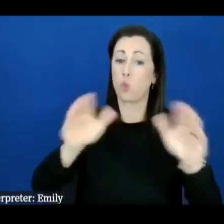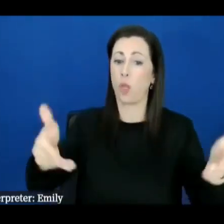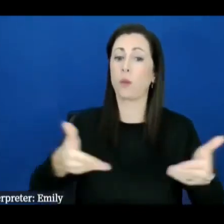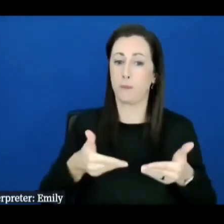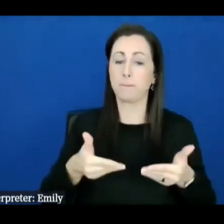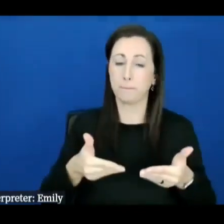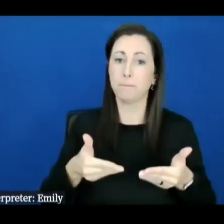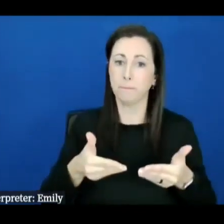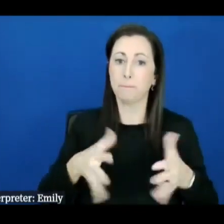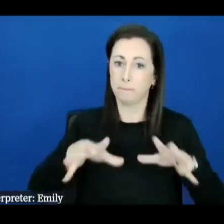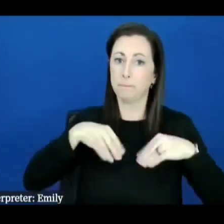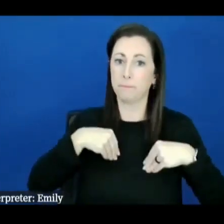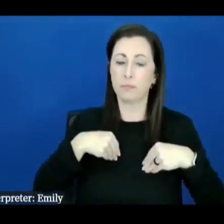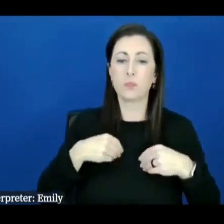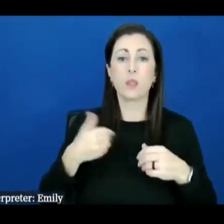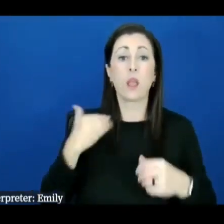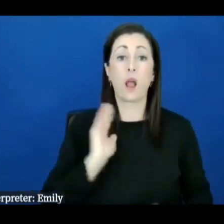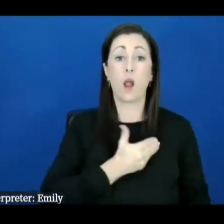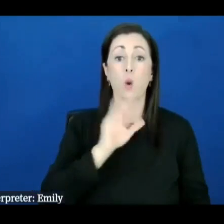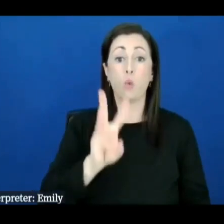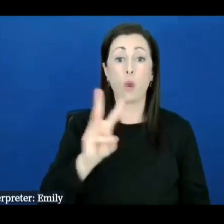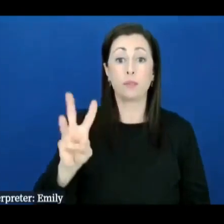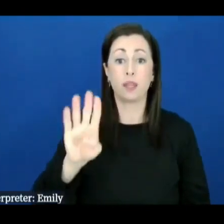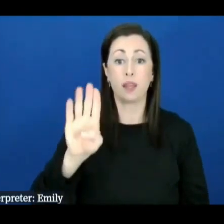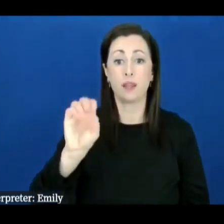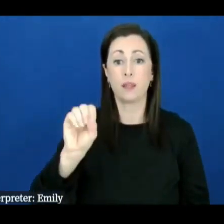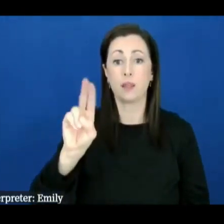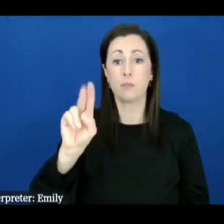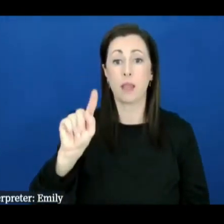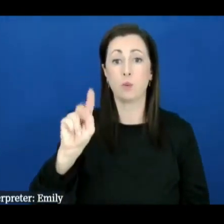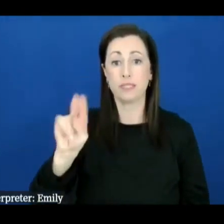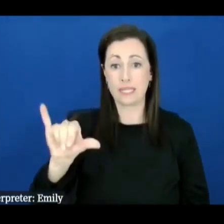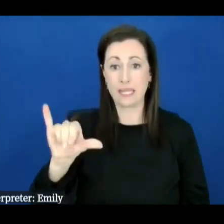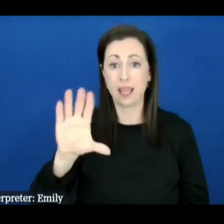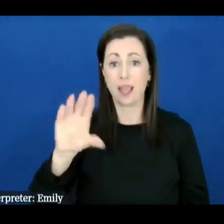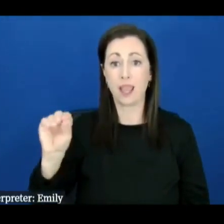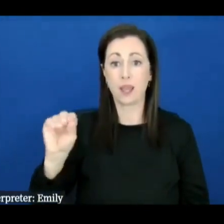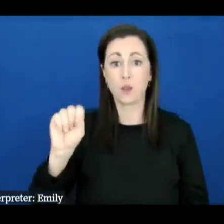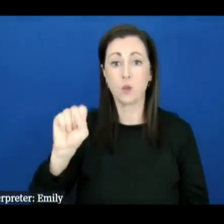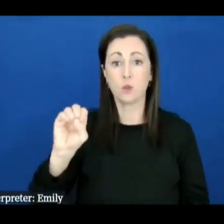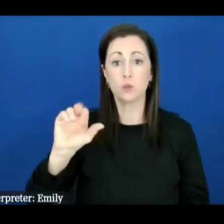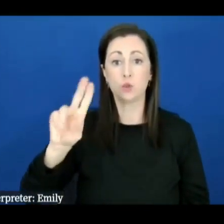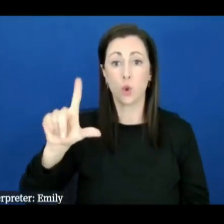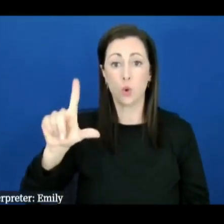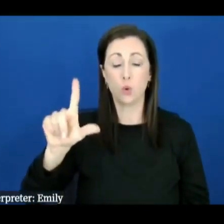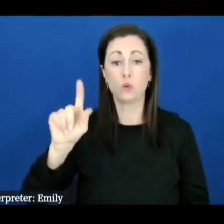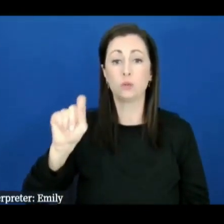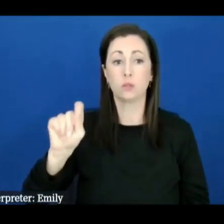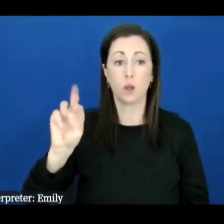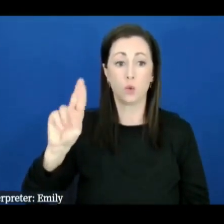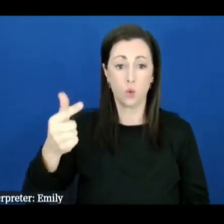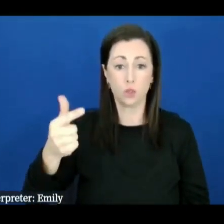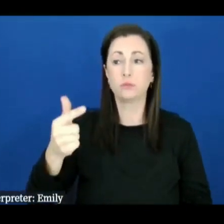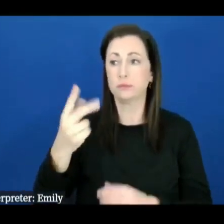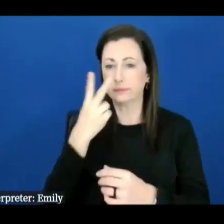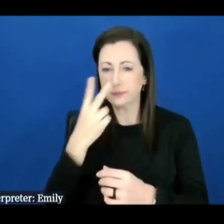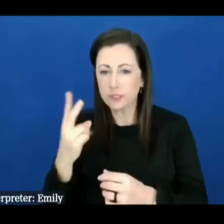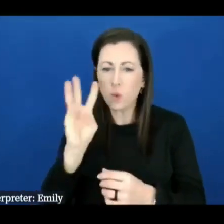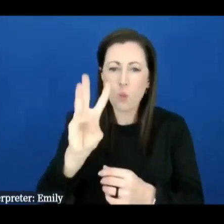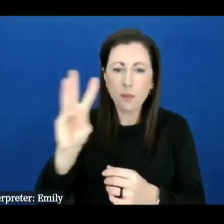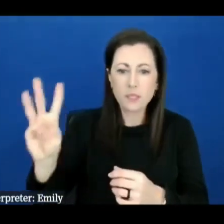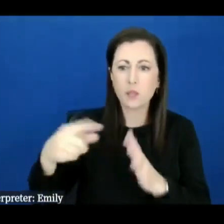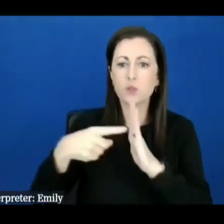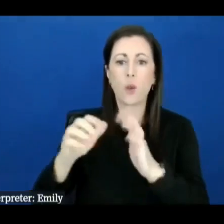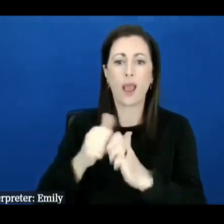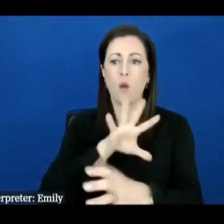website bountyandsoul.org to see how you can support get involved um and be part